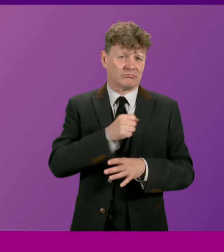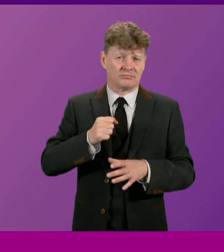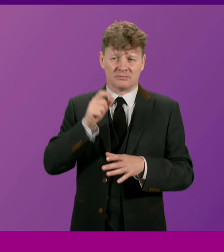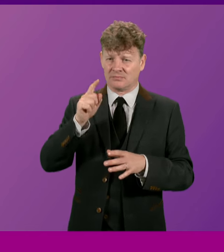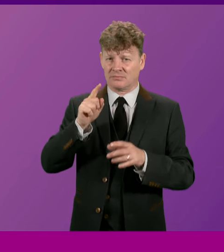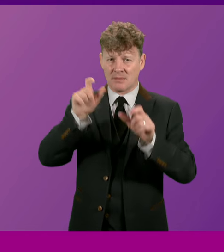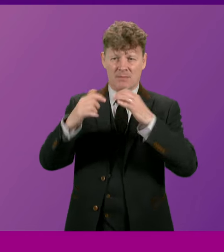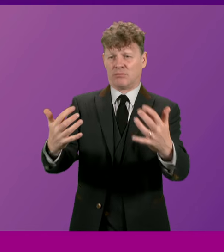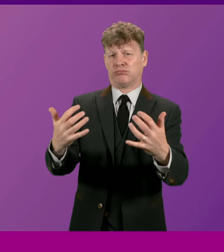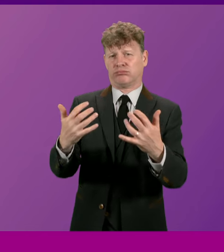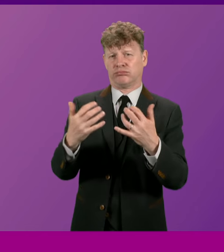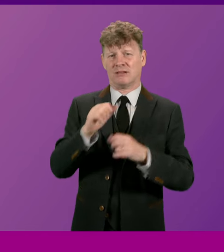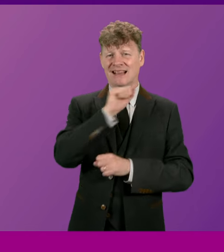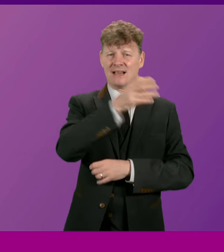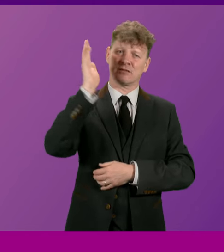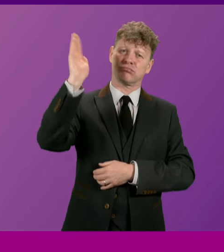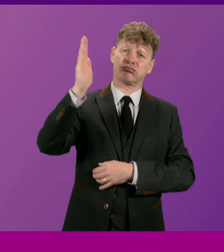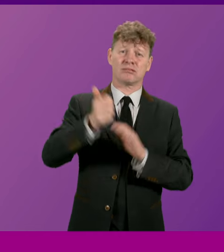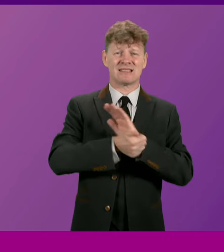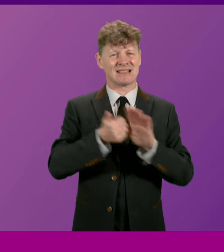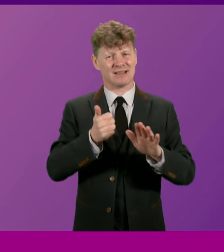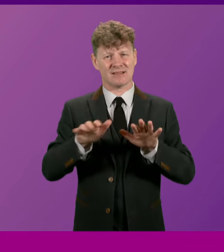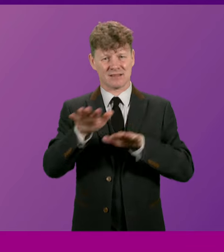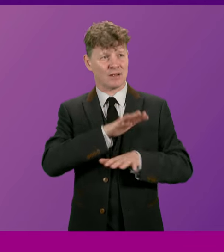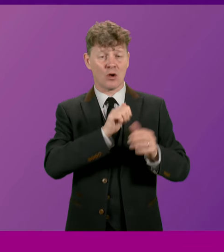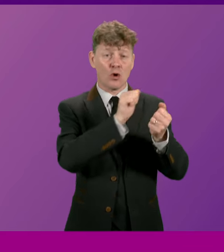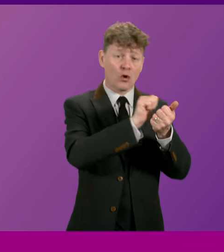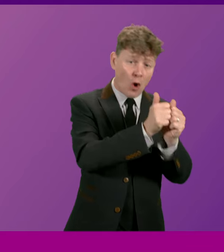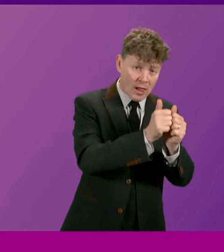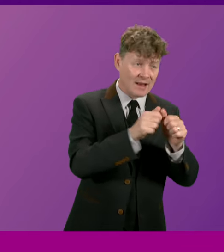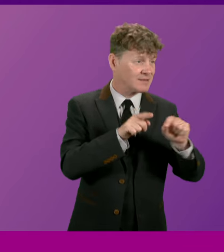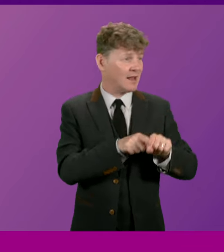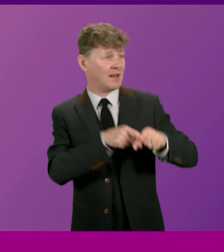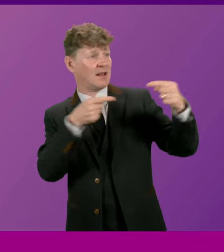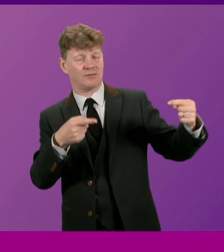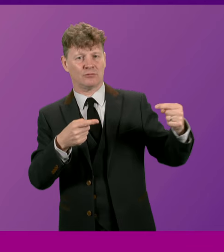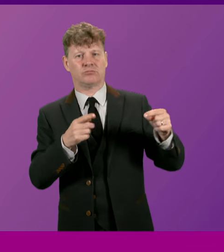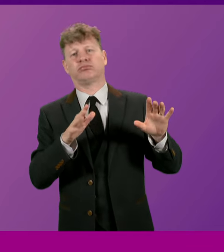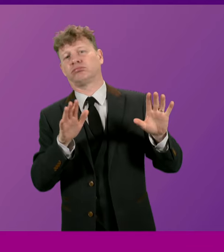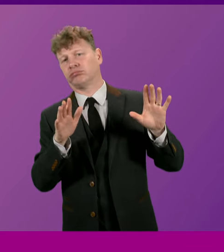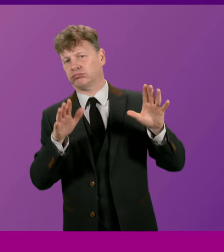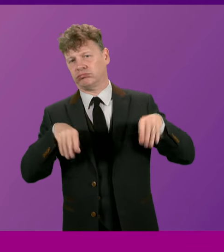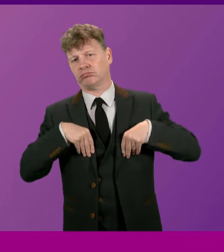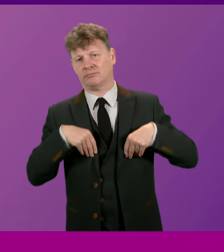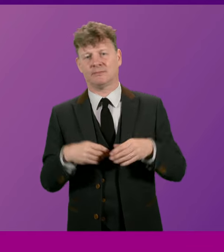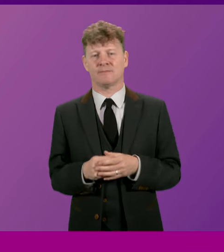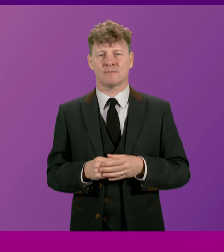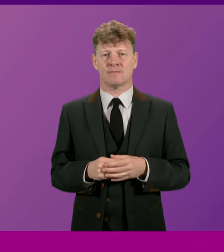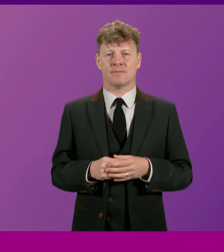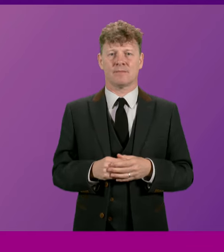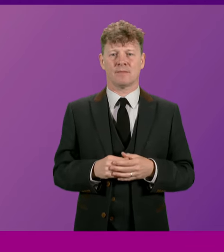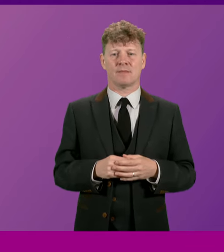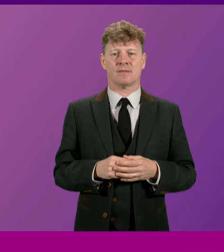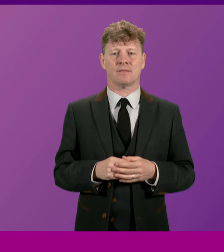his oratory skills leaving both colleagues and adversaries in his shadow. His voice,